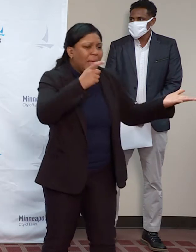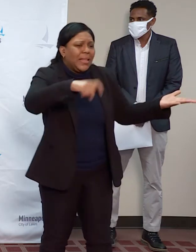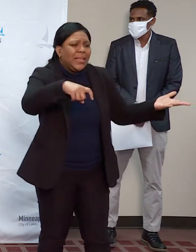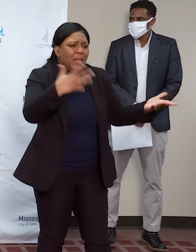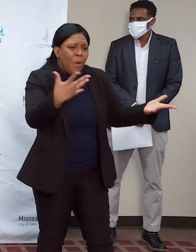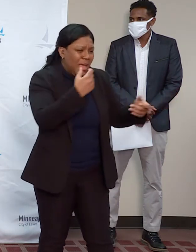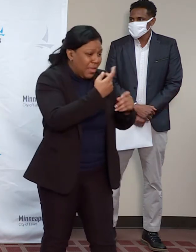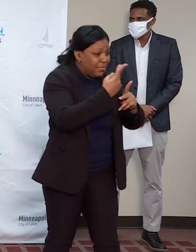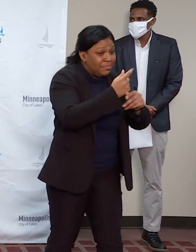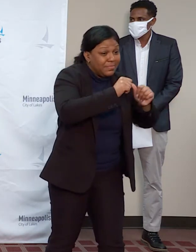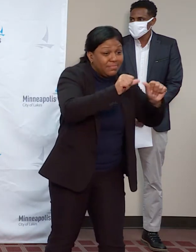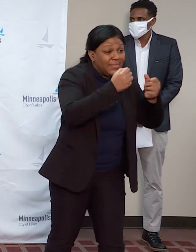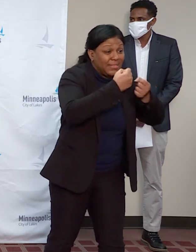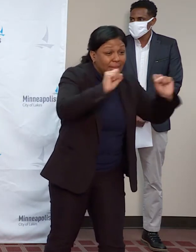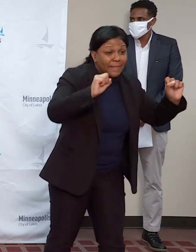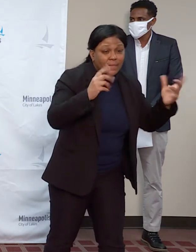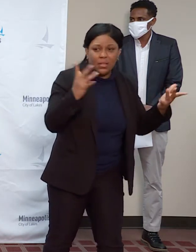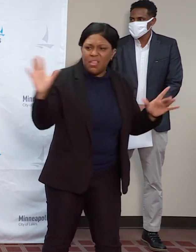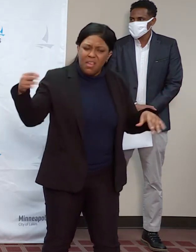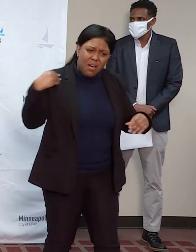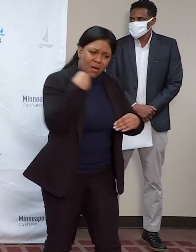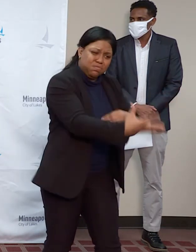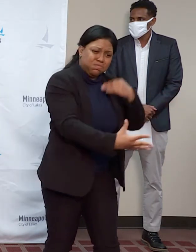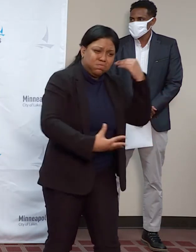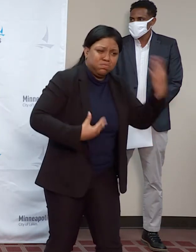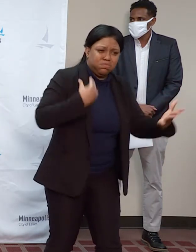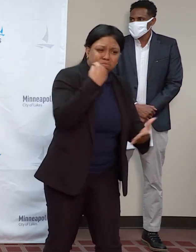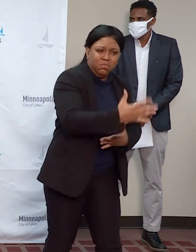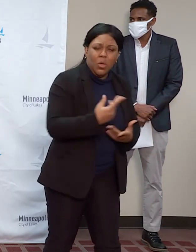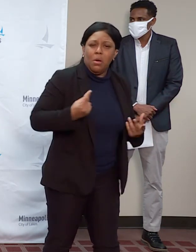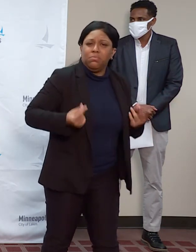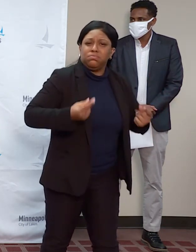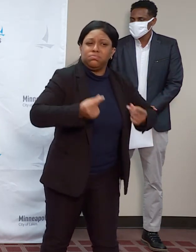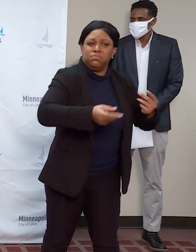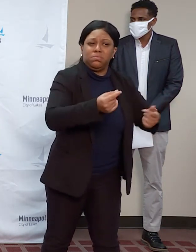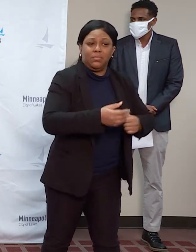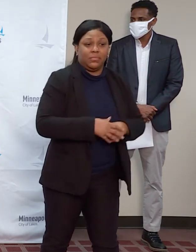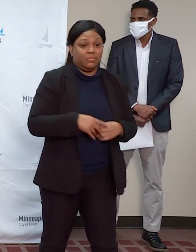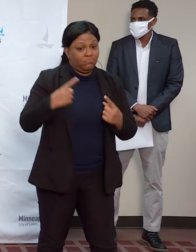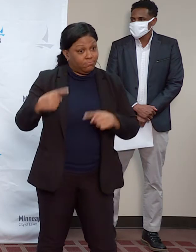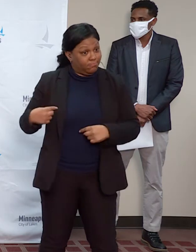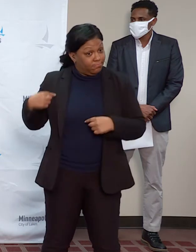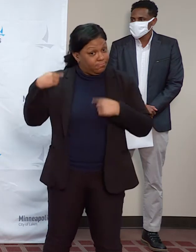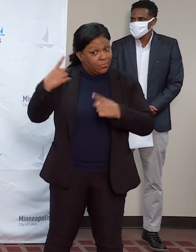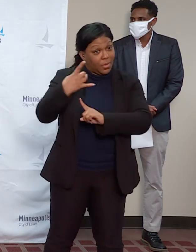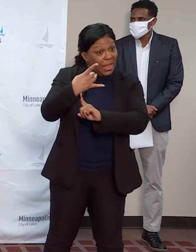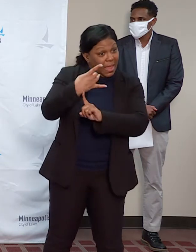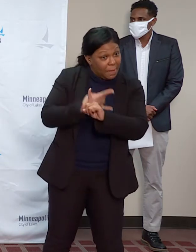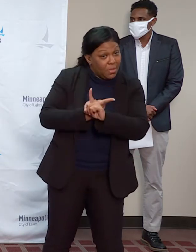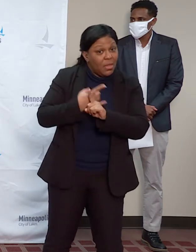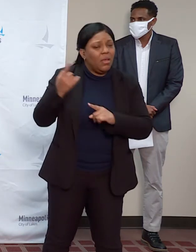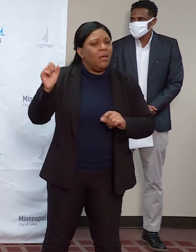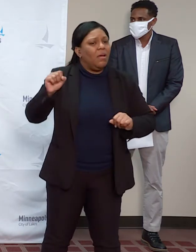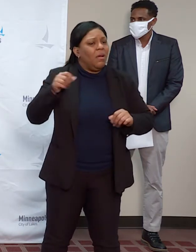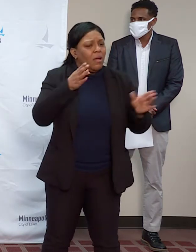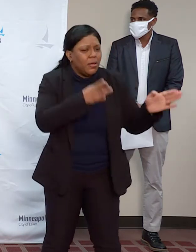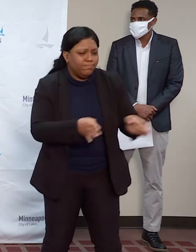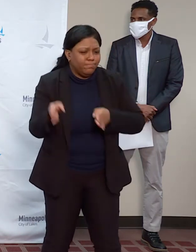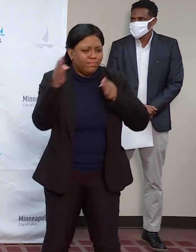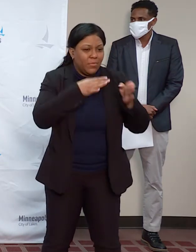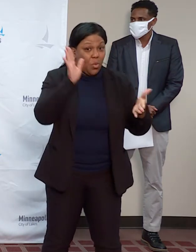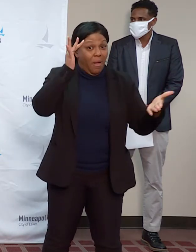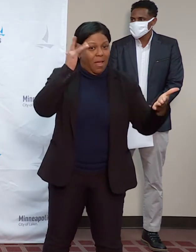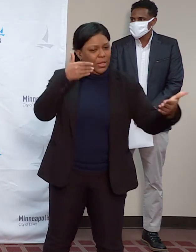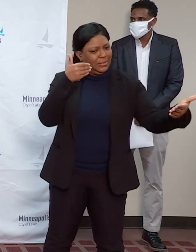We've been at this now in planning for the last eight months, and I want to thank our mutual aid partners, both local,